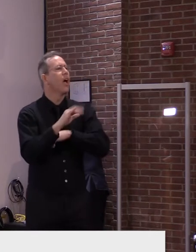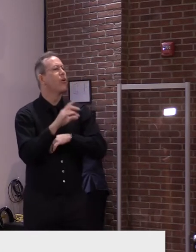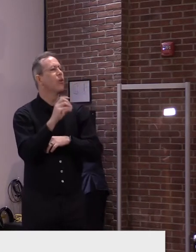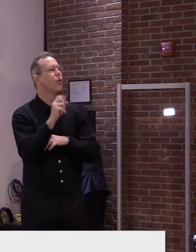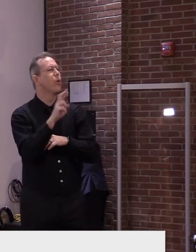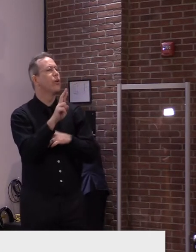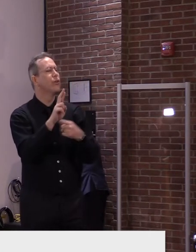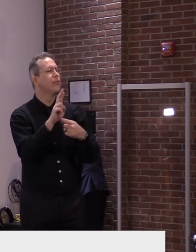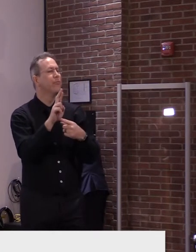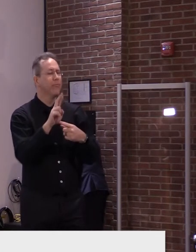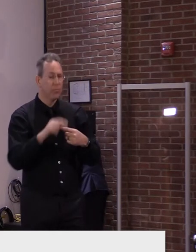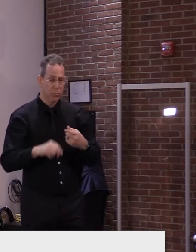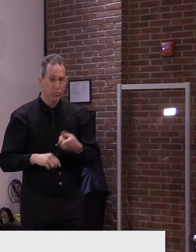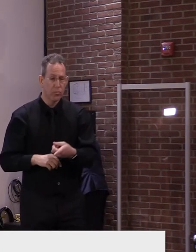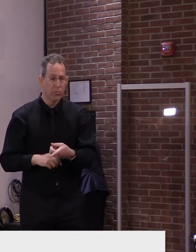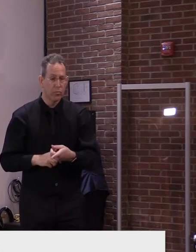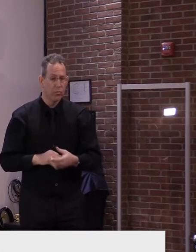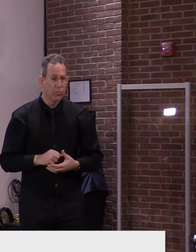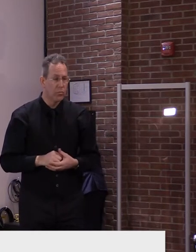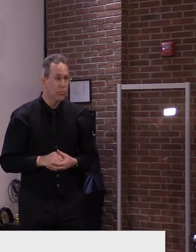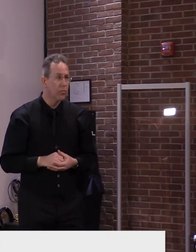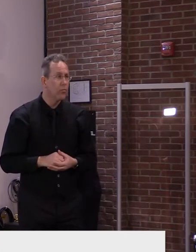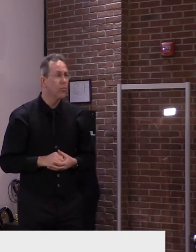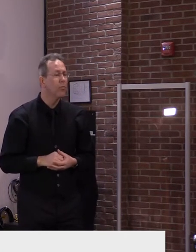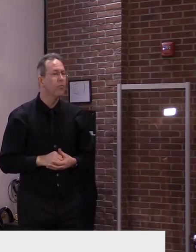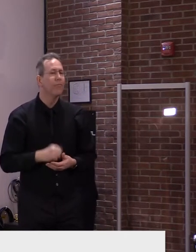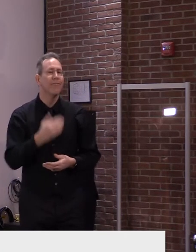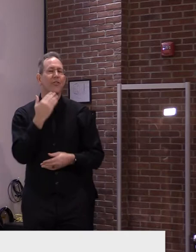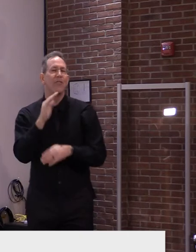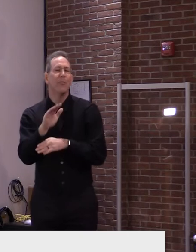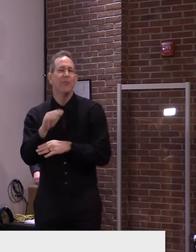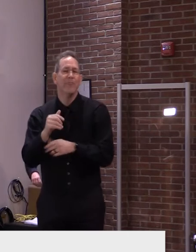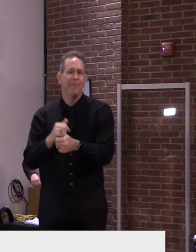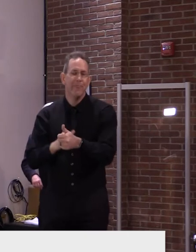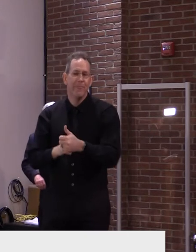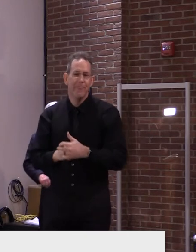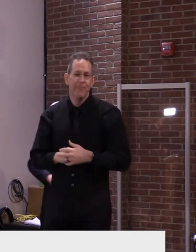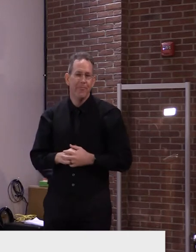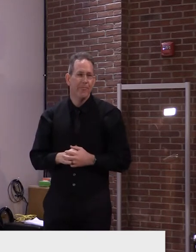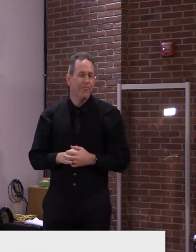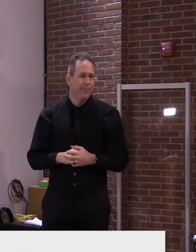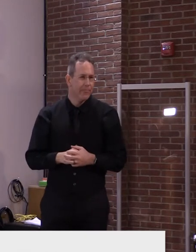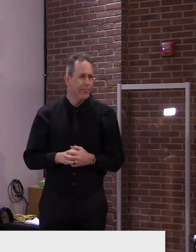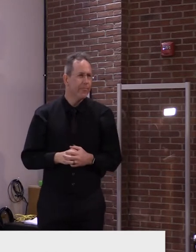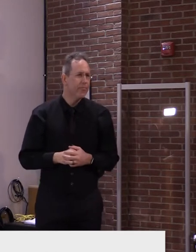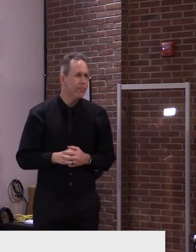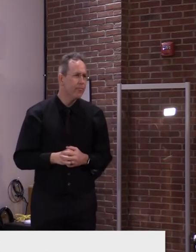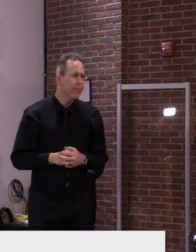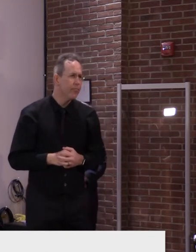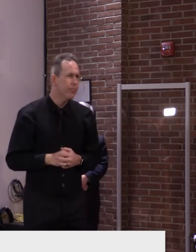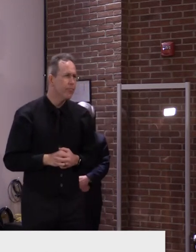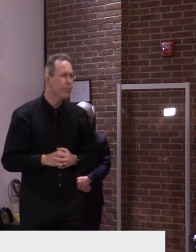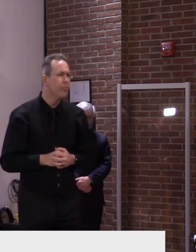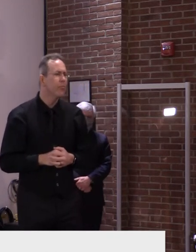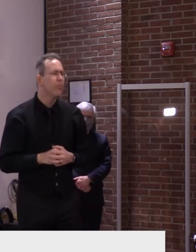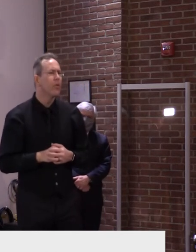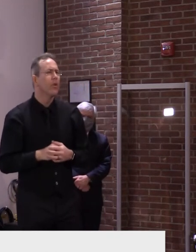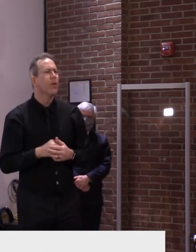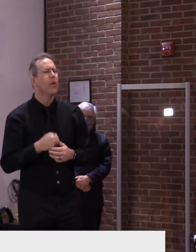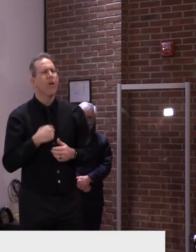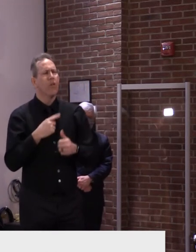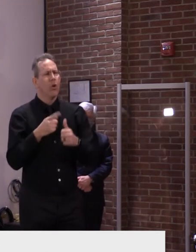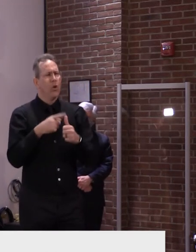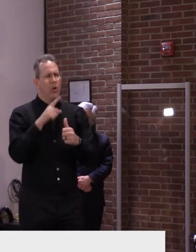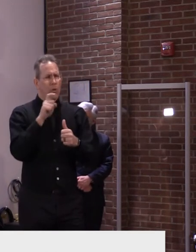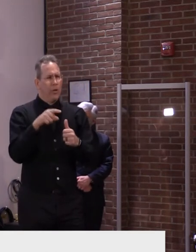Thank you, governor. Uh, good afternoon. Uh, thank you, Rebecca. Good afternoon, governor. Uh, first off, wanted to thank, thank you for getting me the